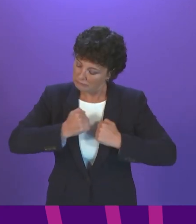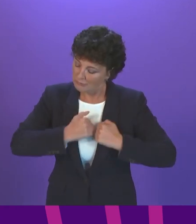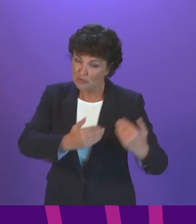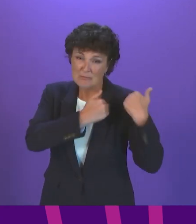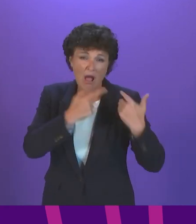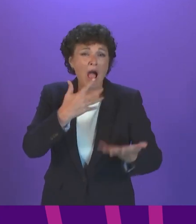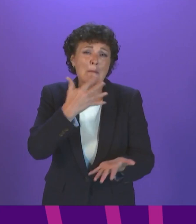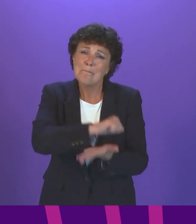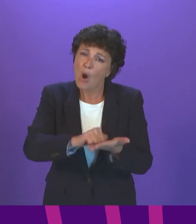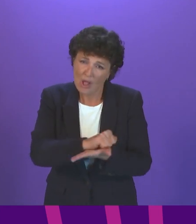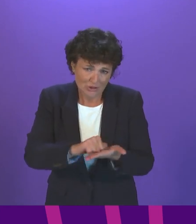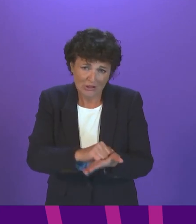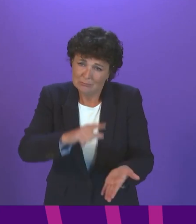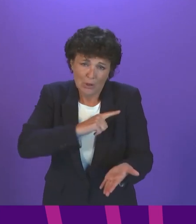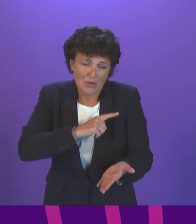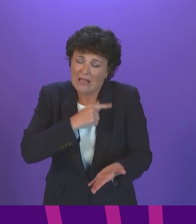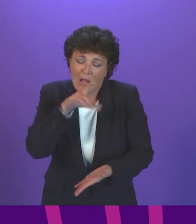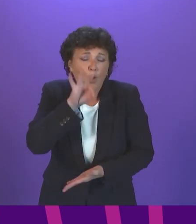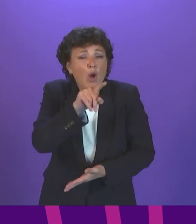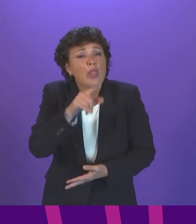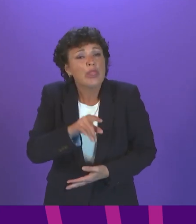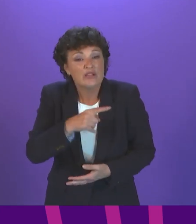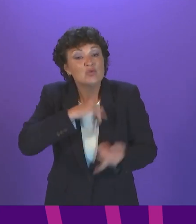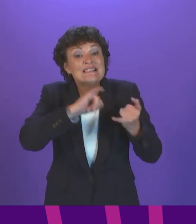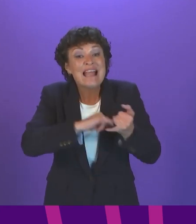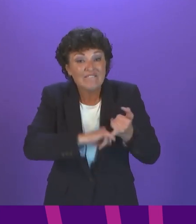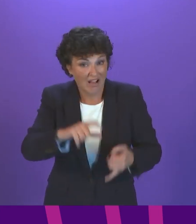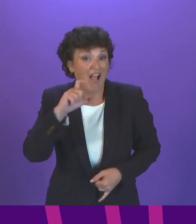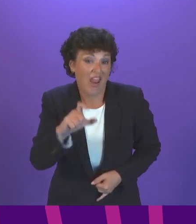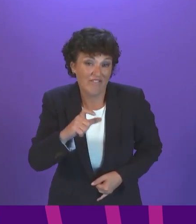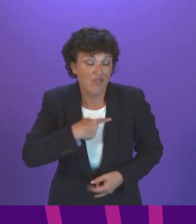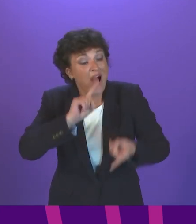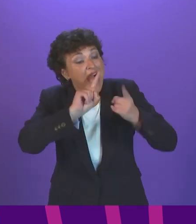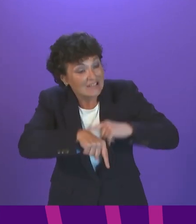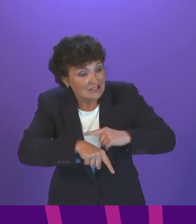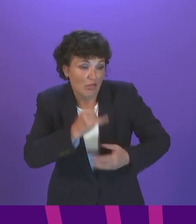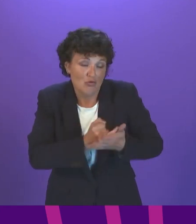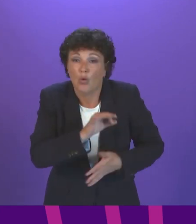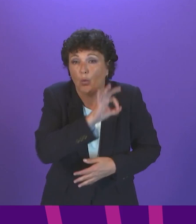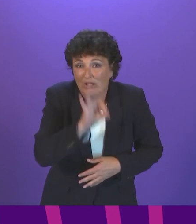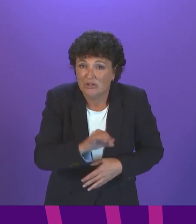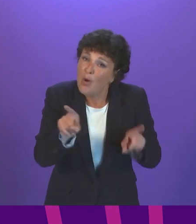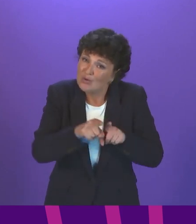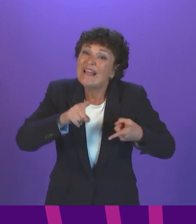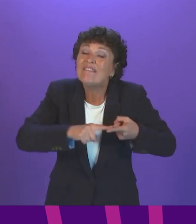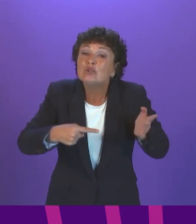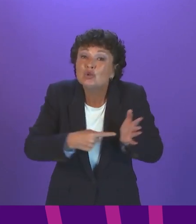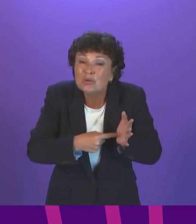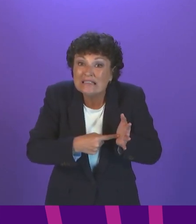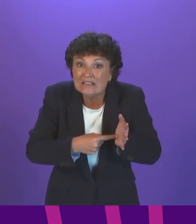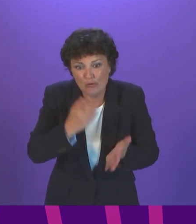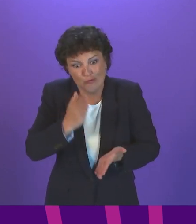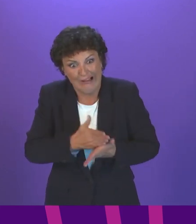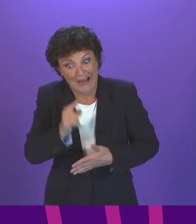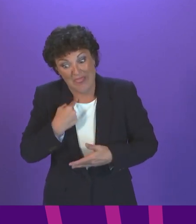I apologise to Stephanie Callaghan and on Evelyn Tweed the answer I gave a moment